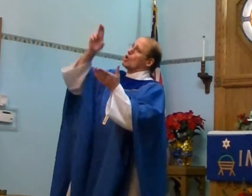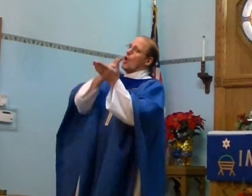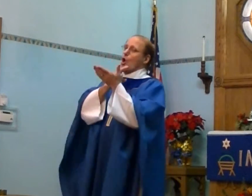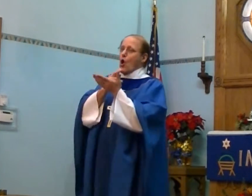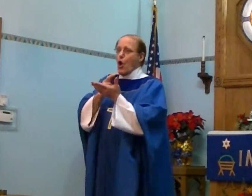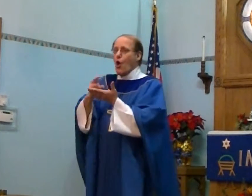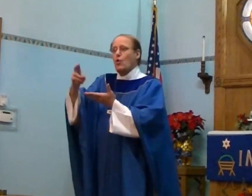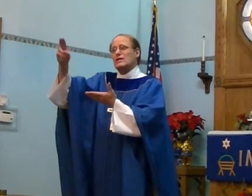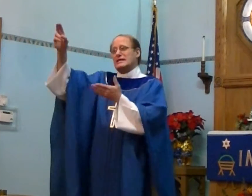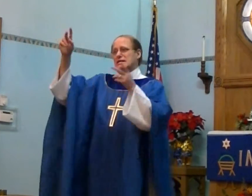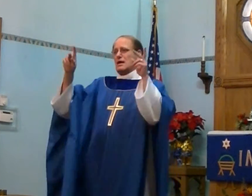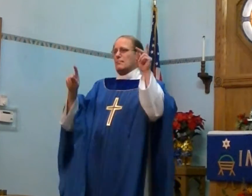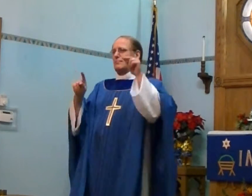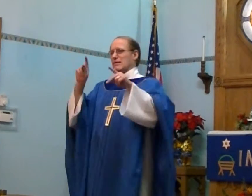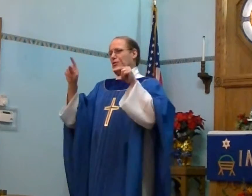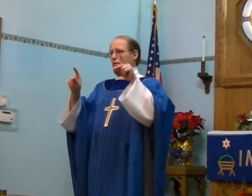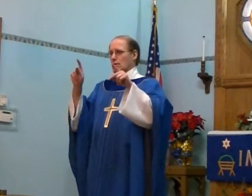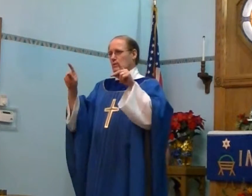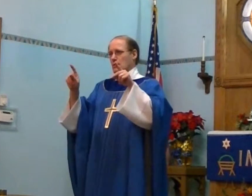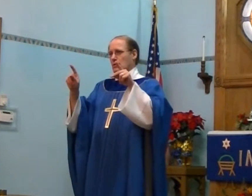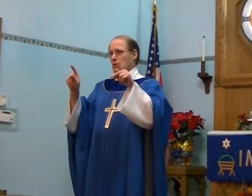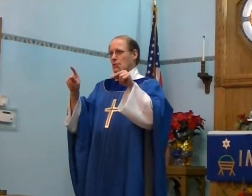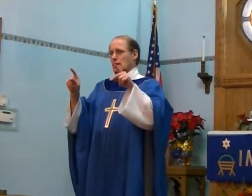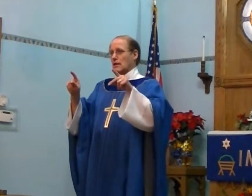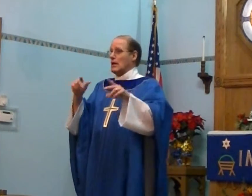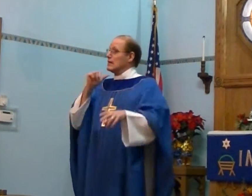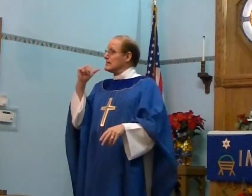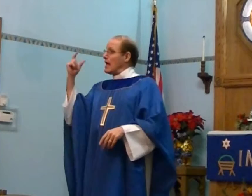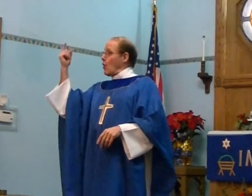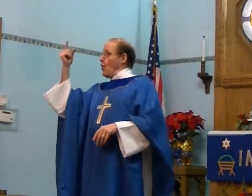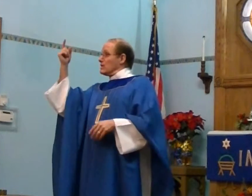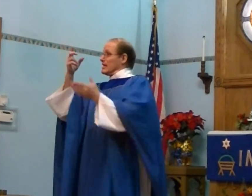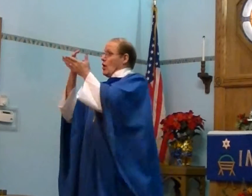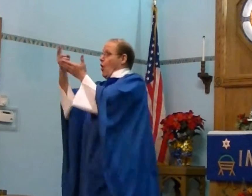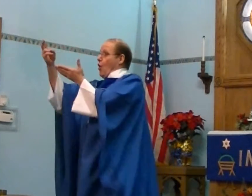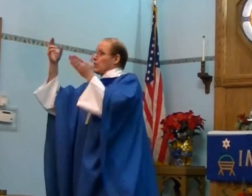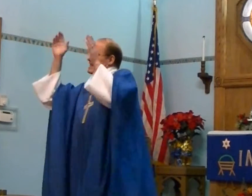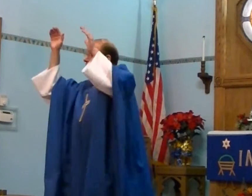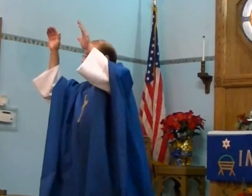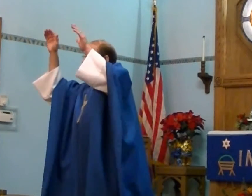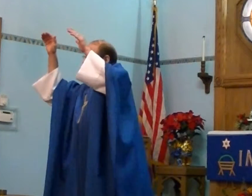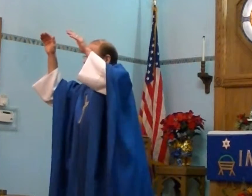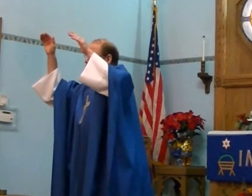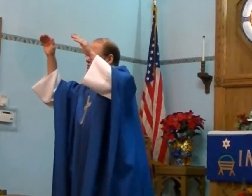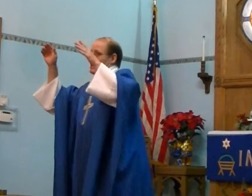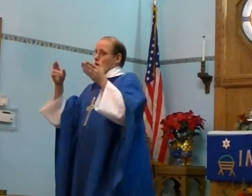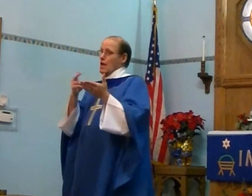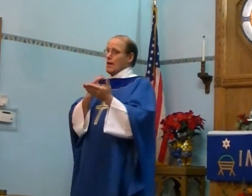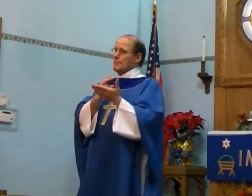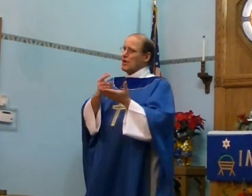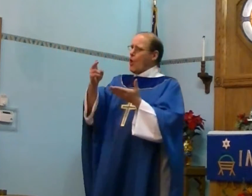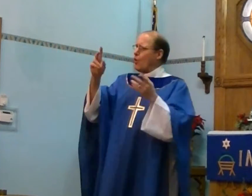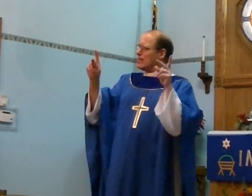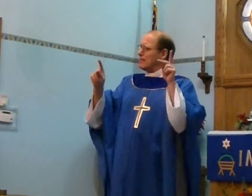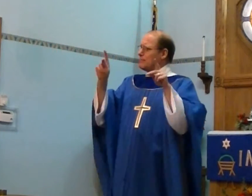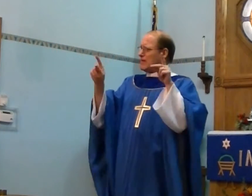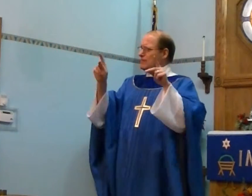holy people. Not only holy angels, But holy people.